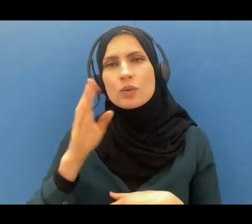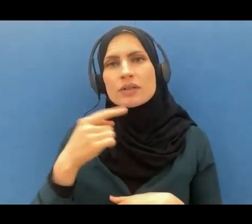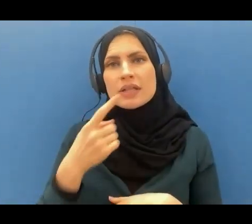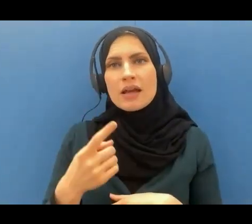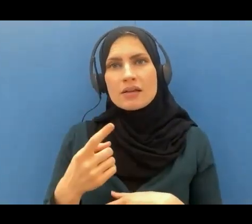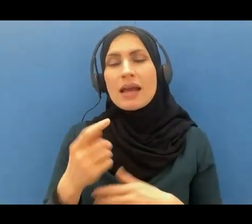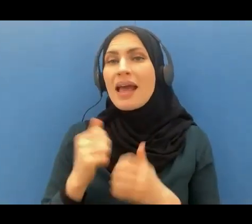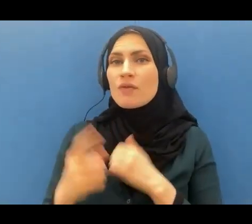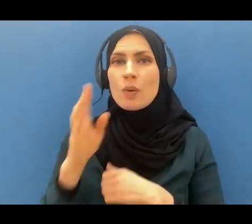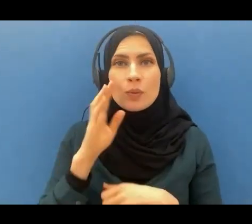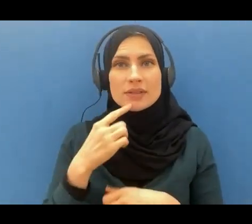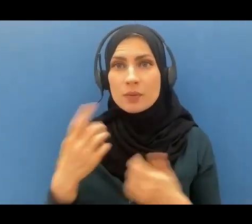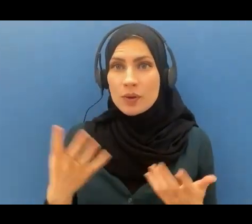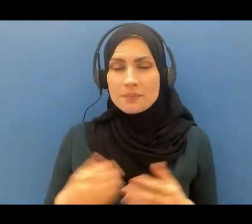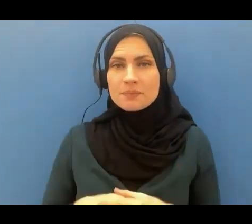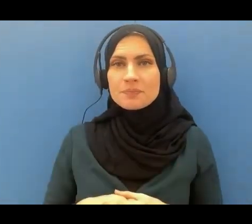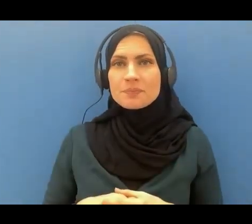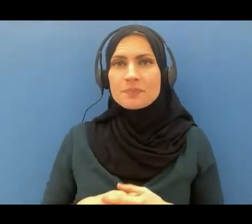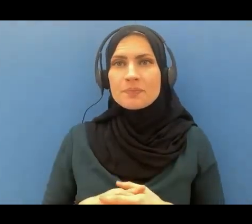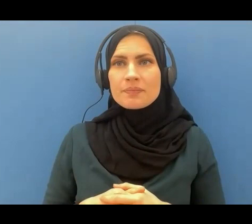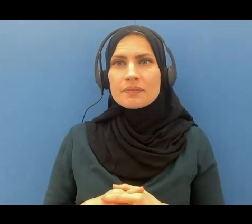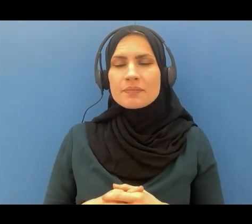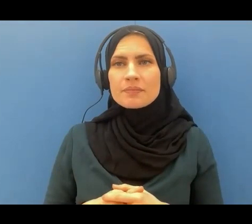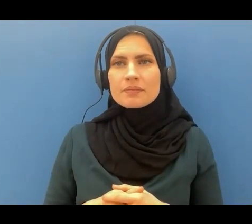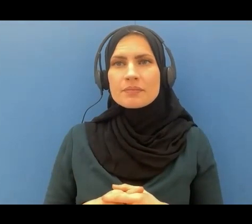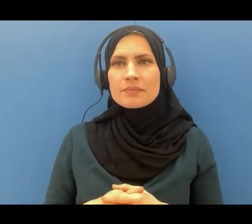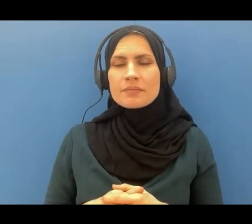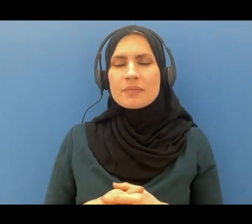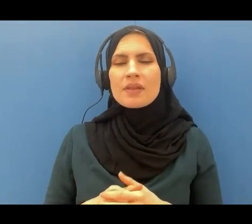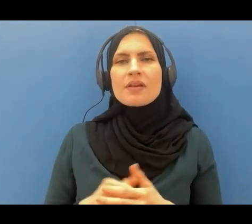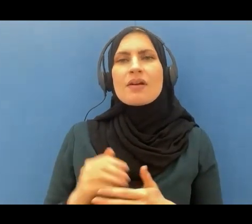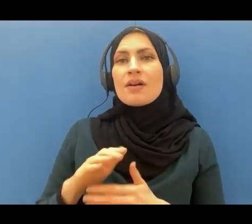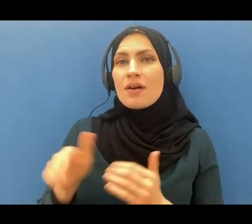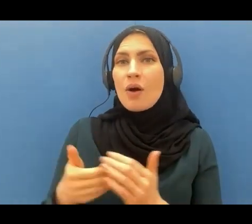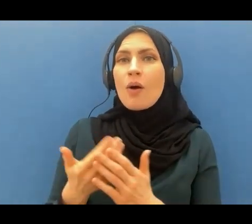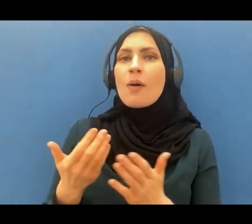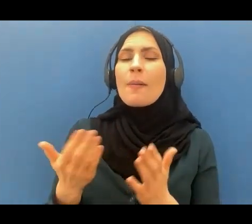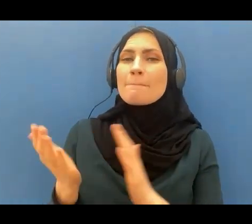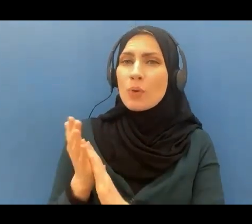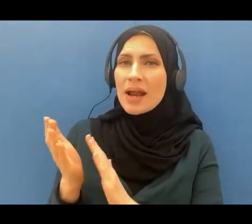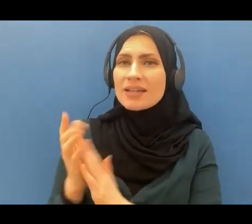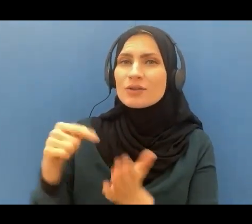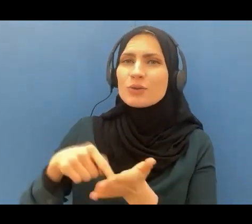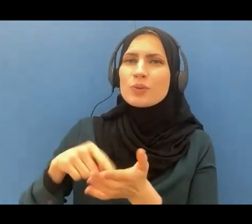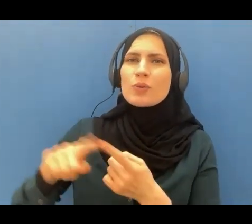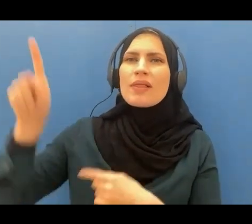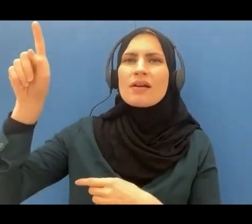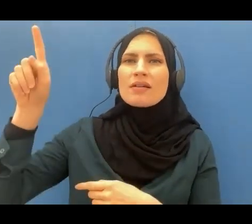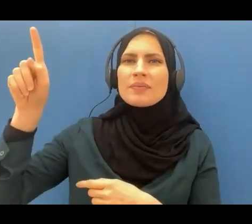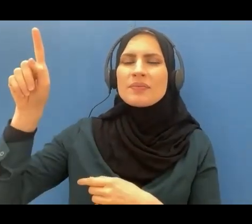that all praise is due to Allah the Lord of